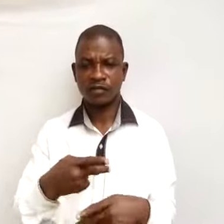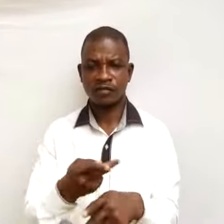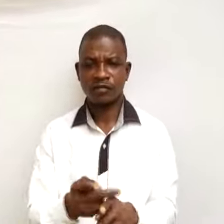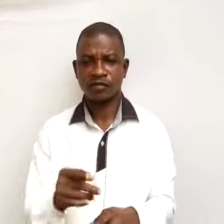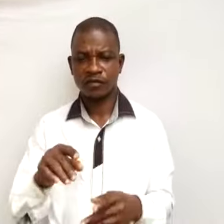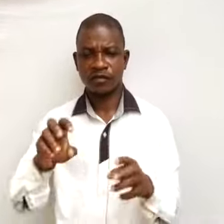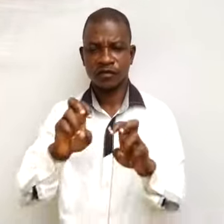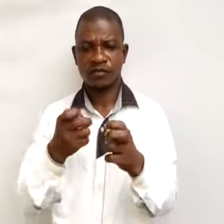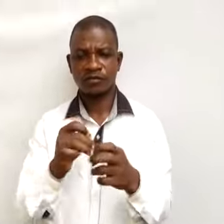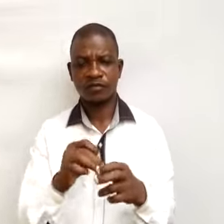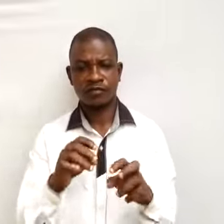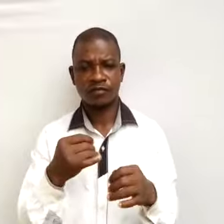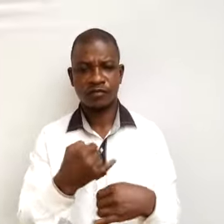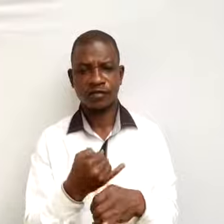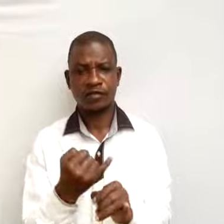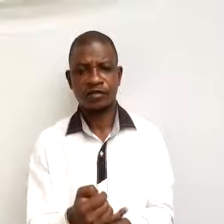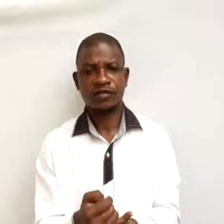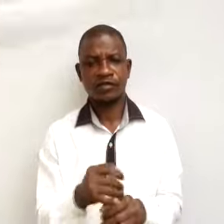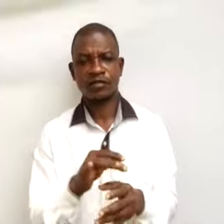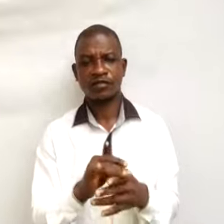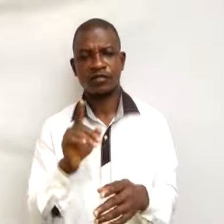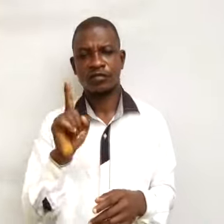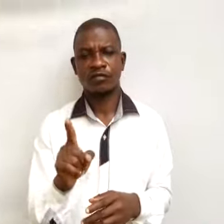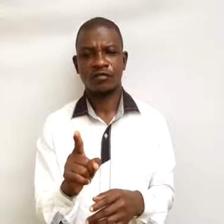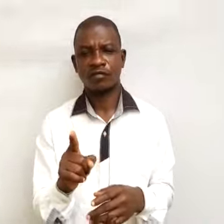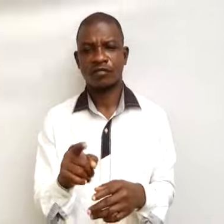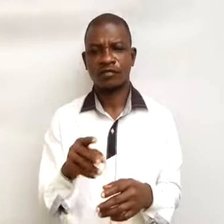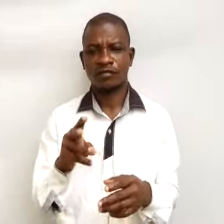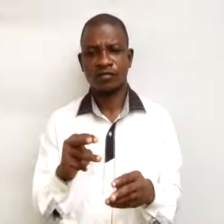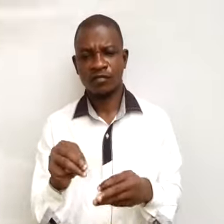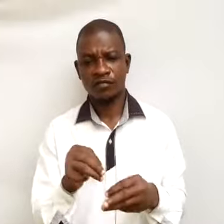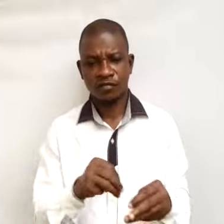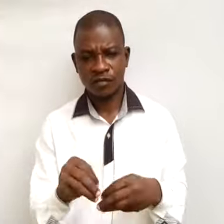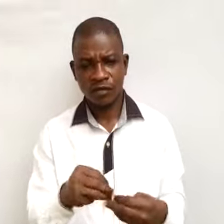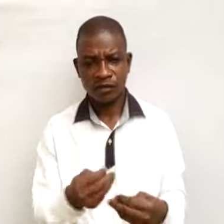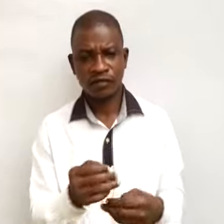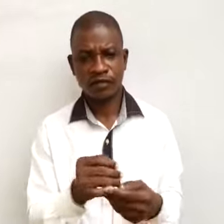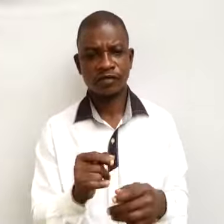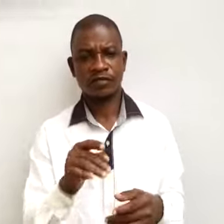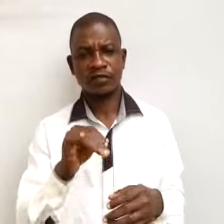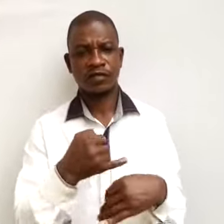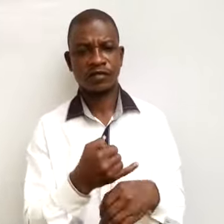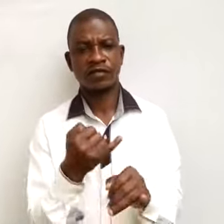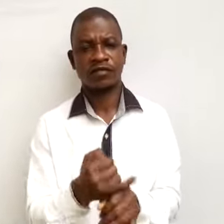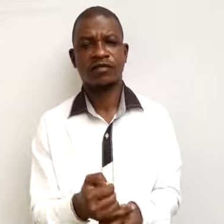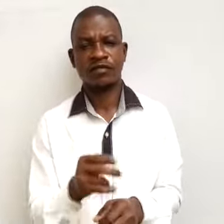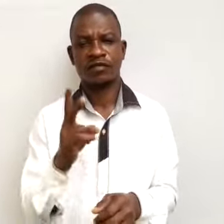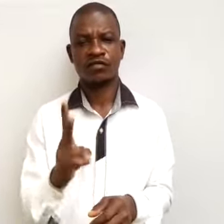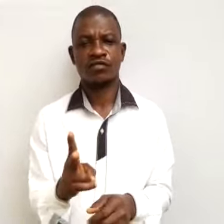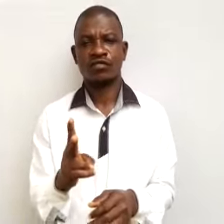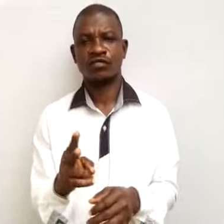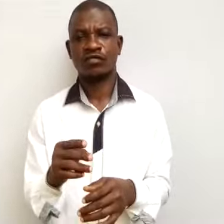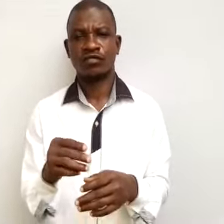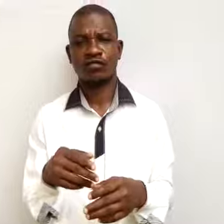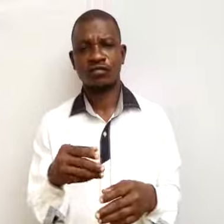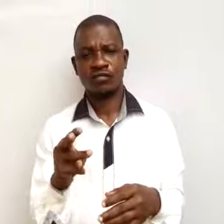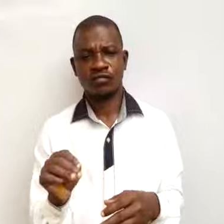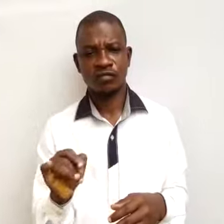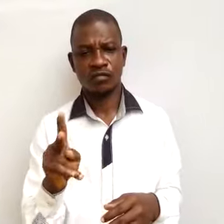industry. One, manufacturing industry. Two, mining industry.